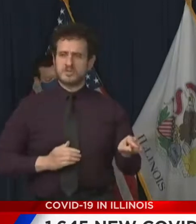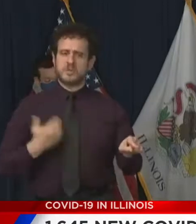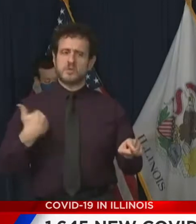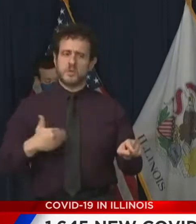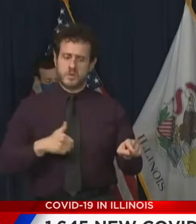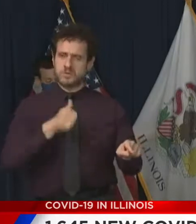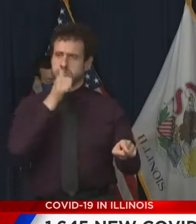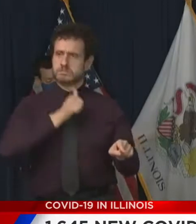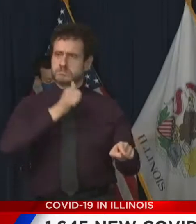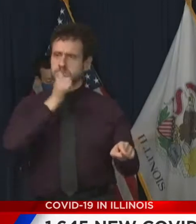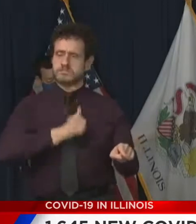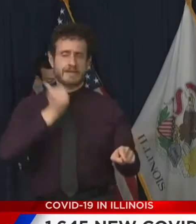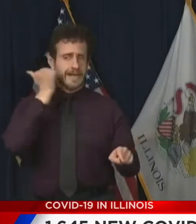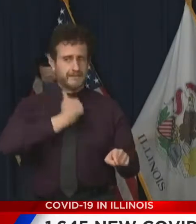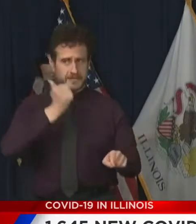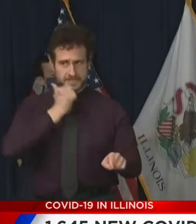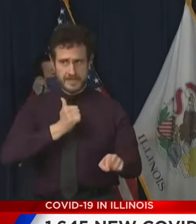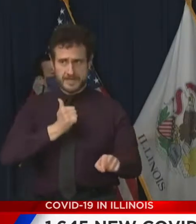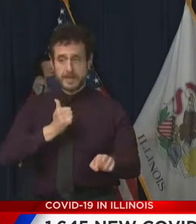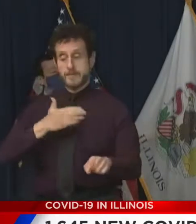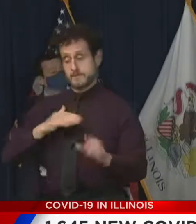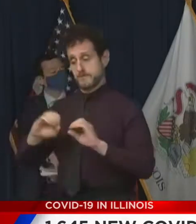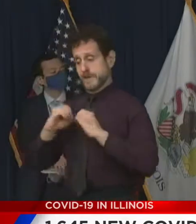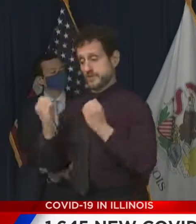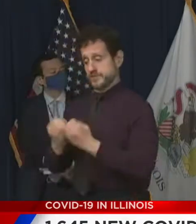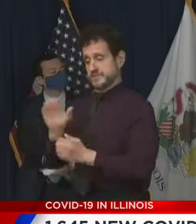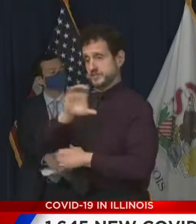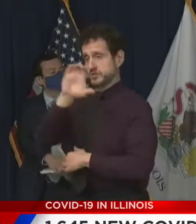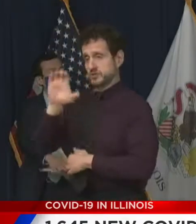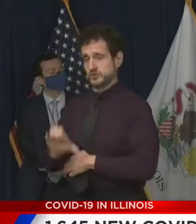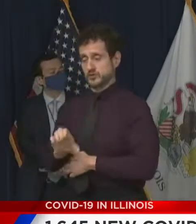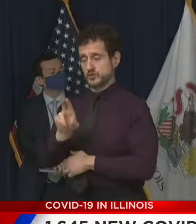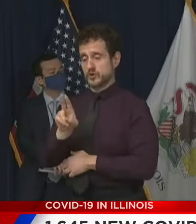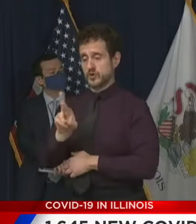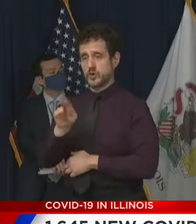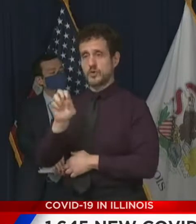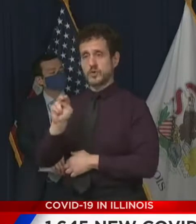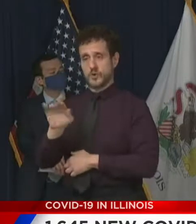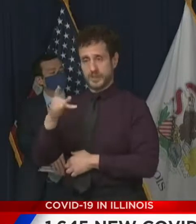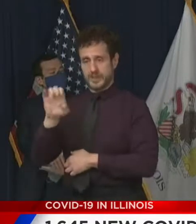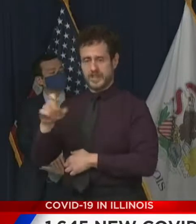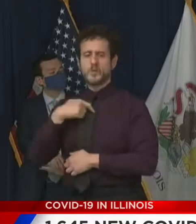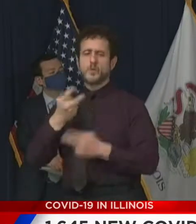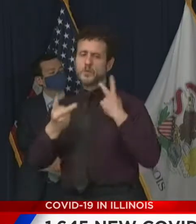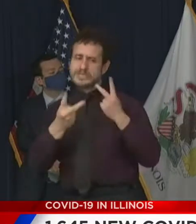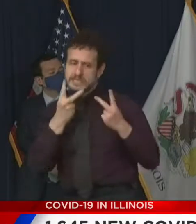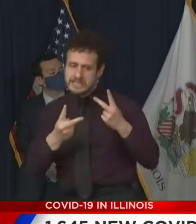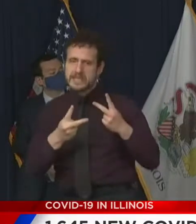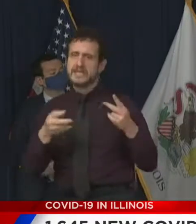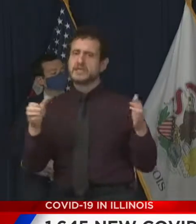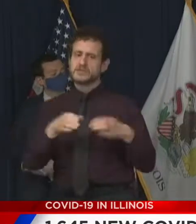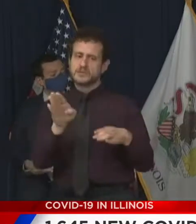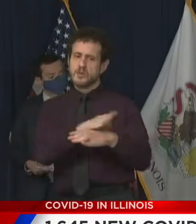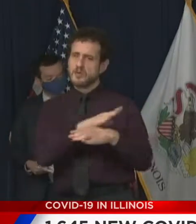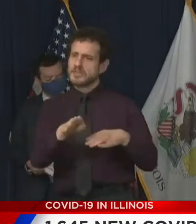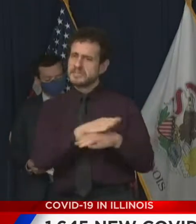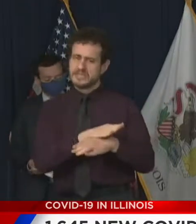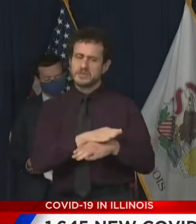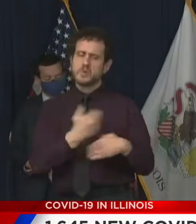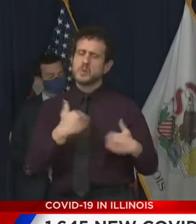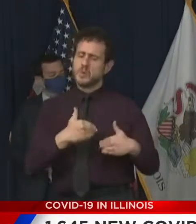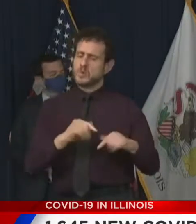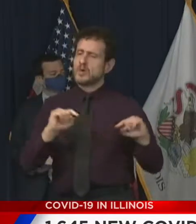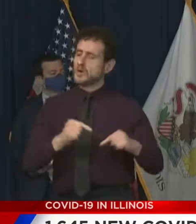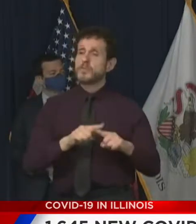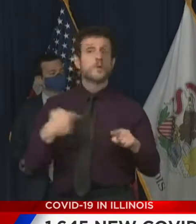work at the Chicago Urban League. We know that small business is particularly the